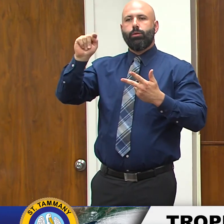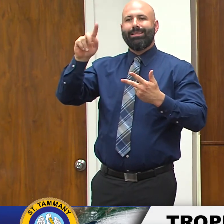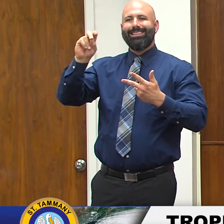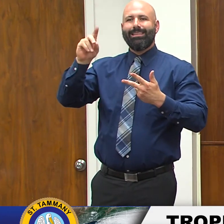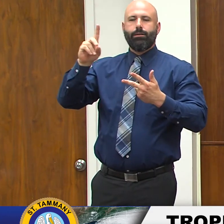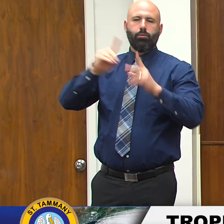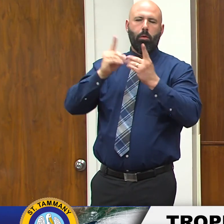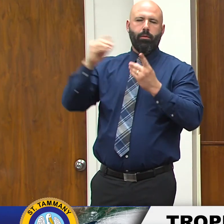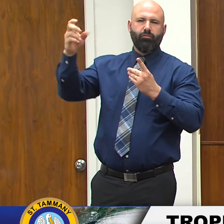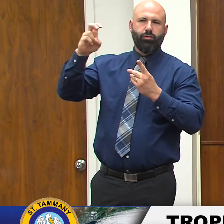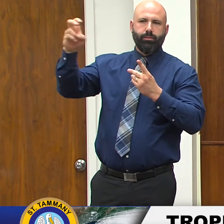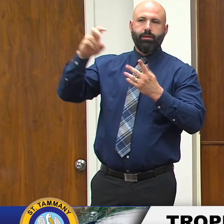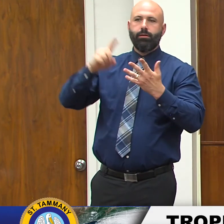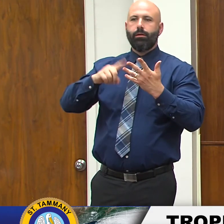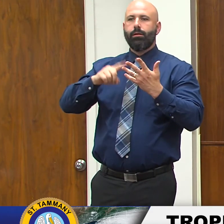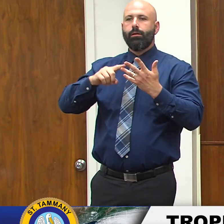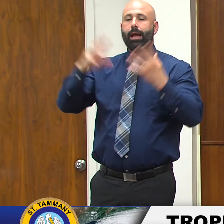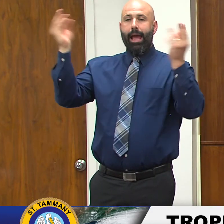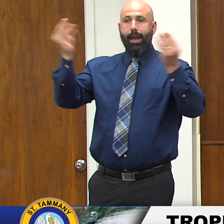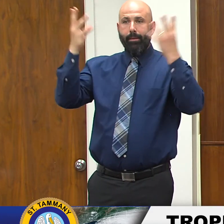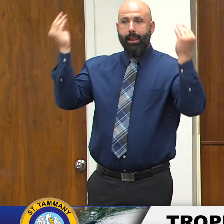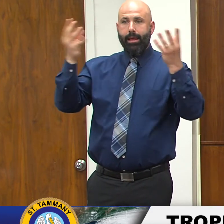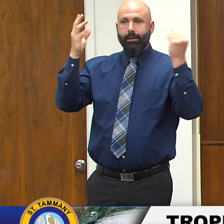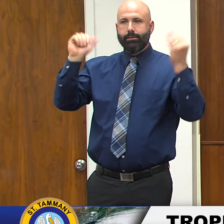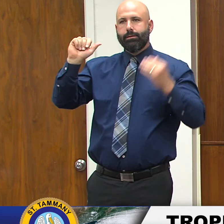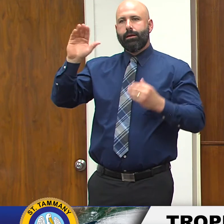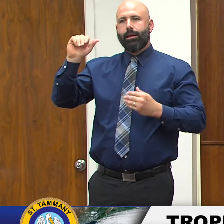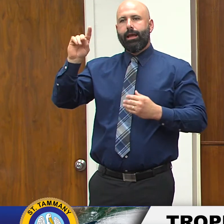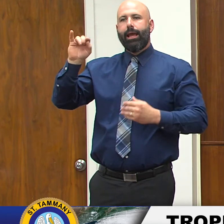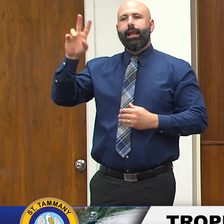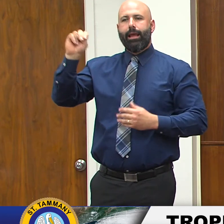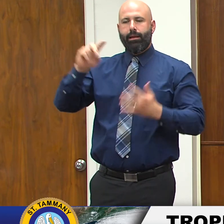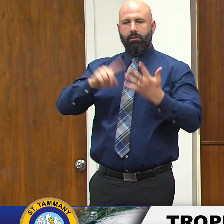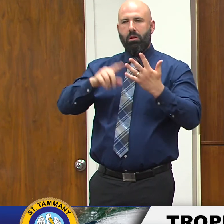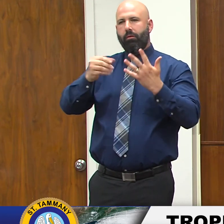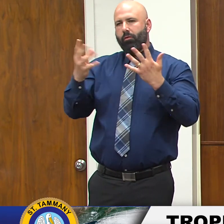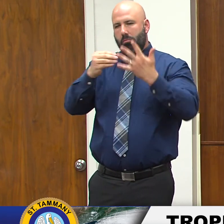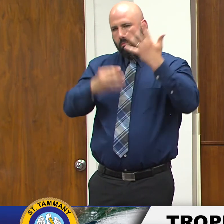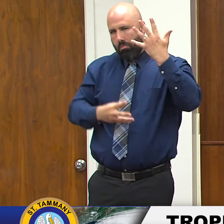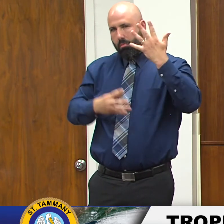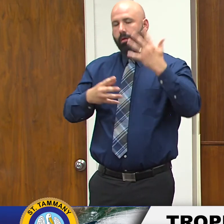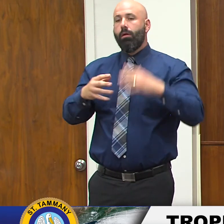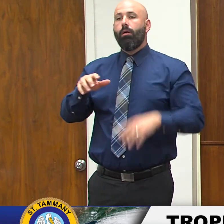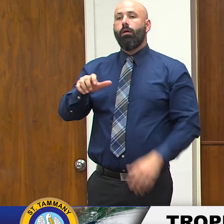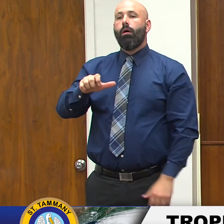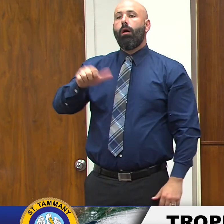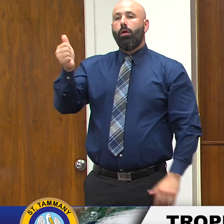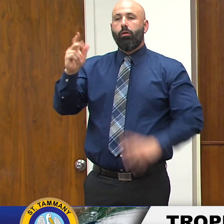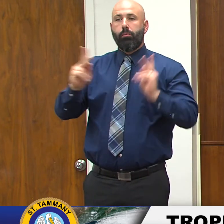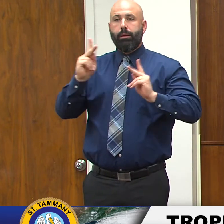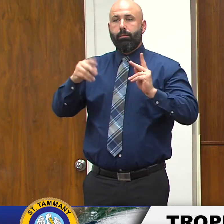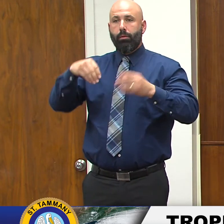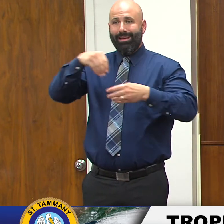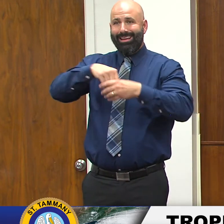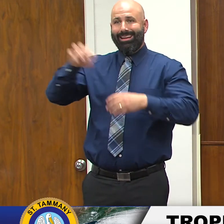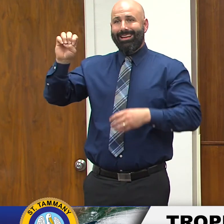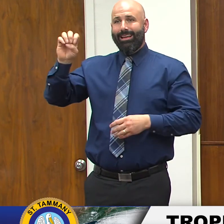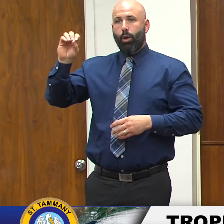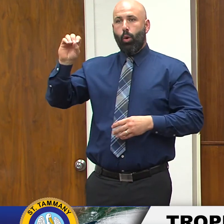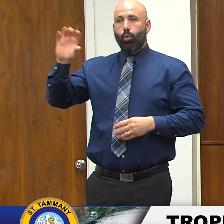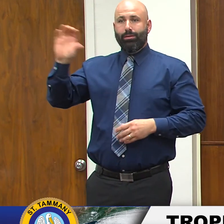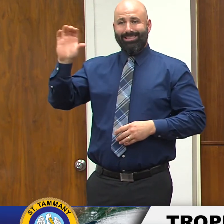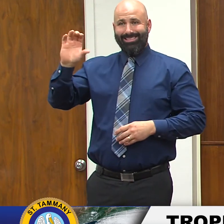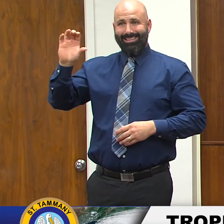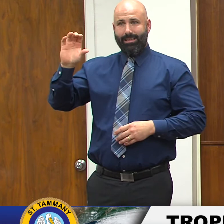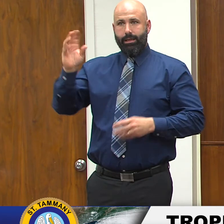acadian ambulance and a couple of more our other liaisons that work in the eoc will actually be working from